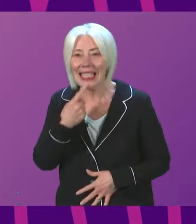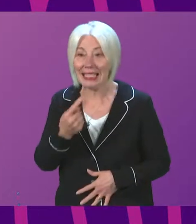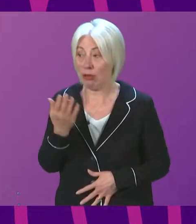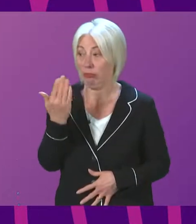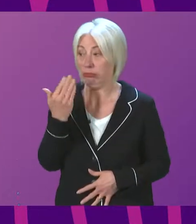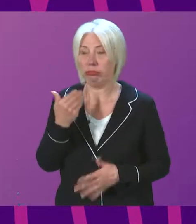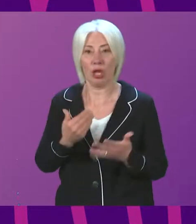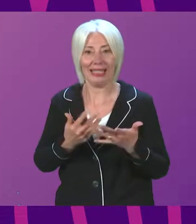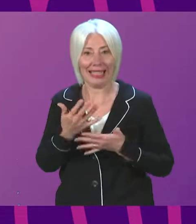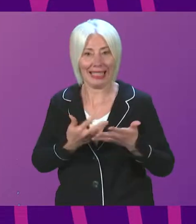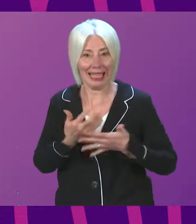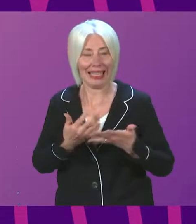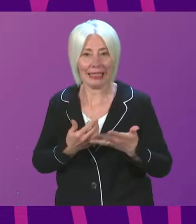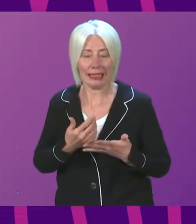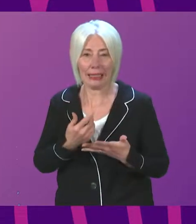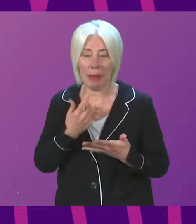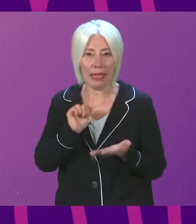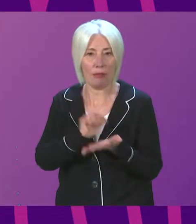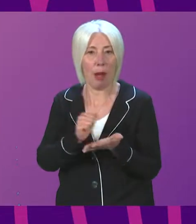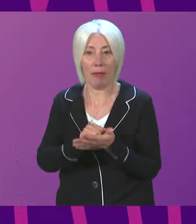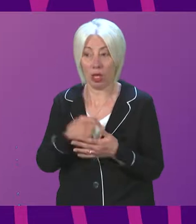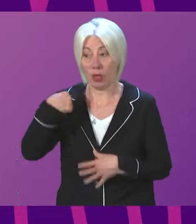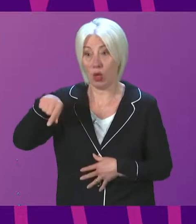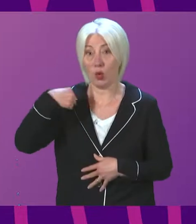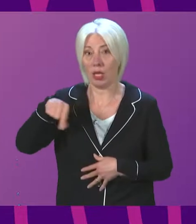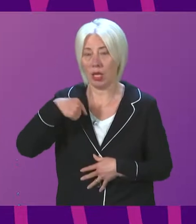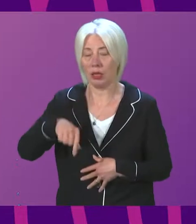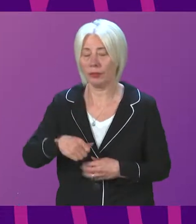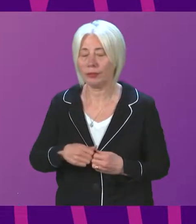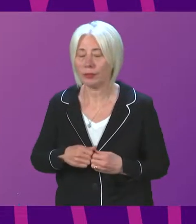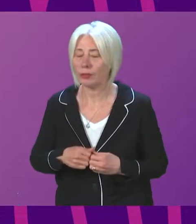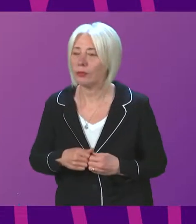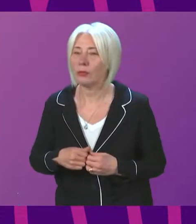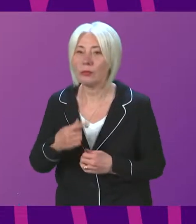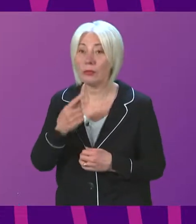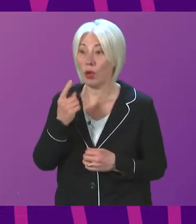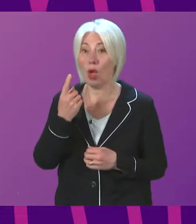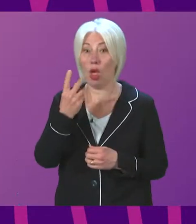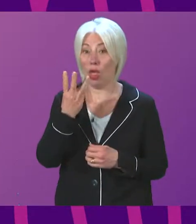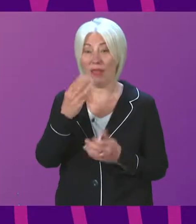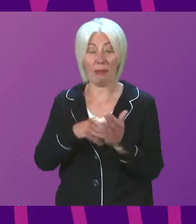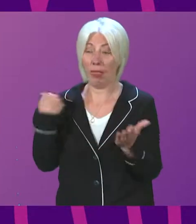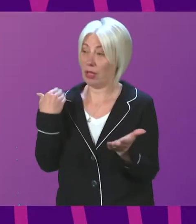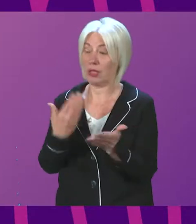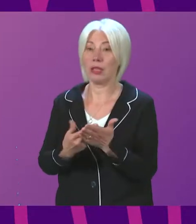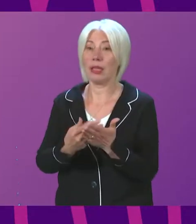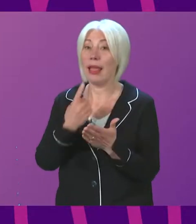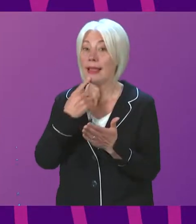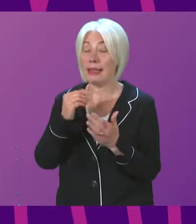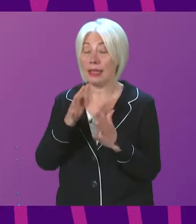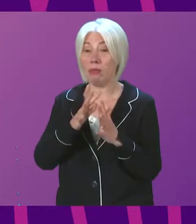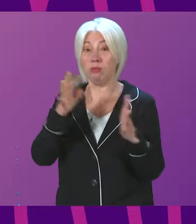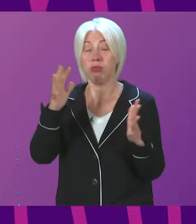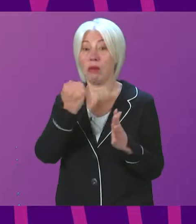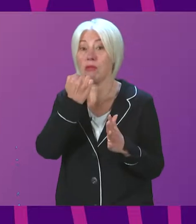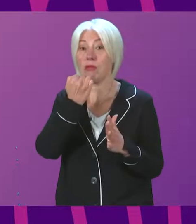recent statistics that were, of course, published just this week. In the most recent quarter, we saw the highest ever recorded